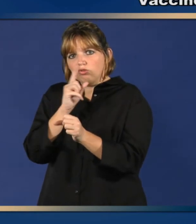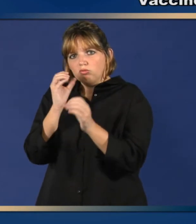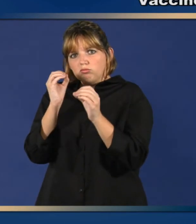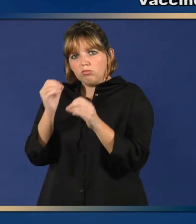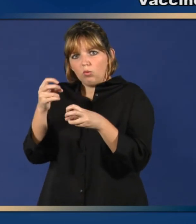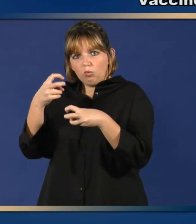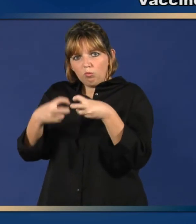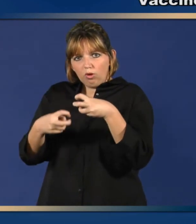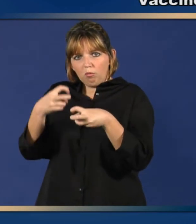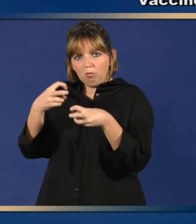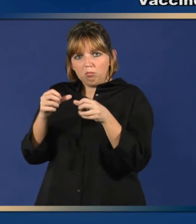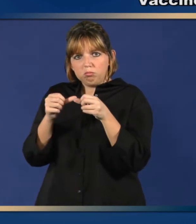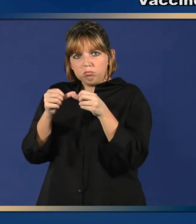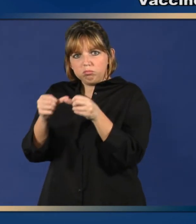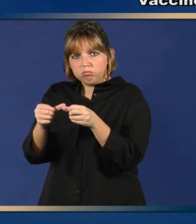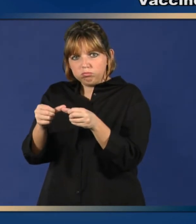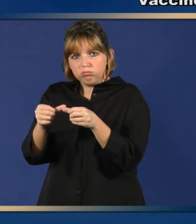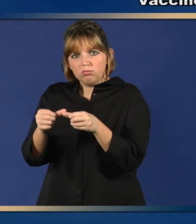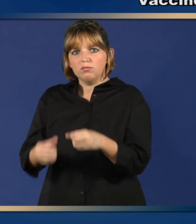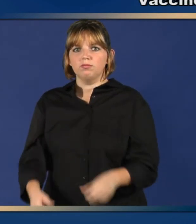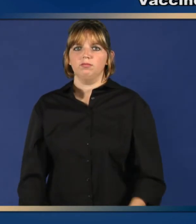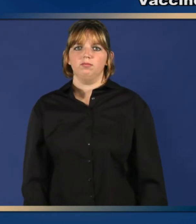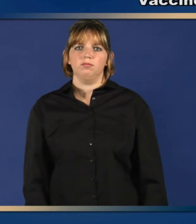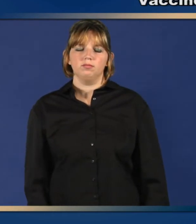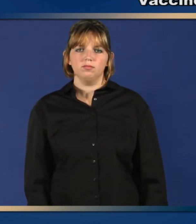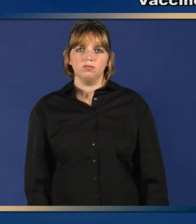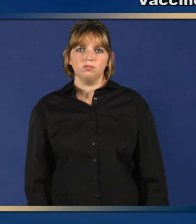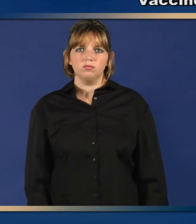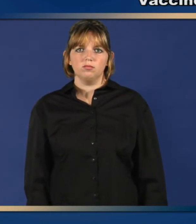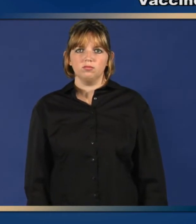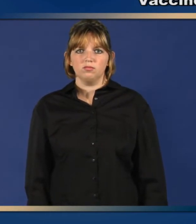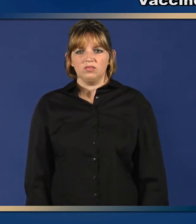collected from eight large insurance companies.